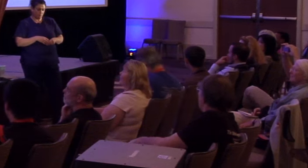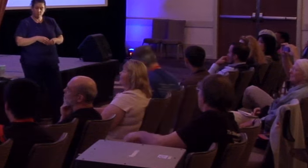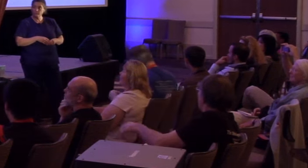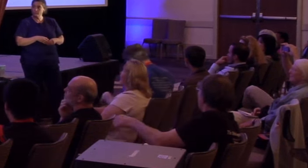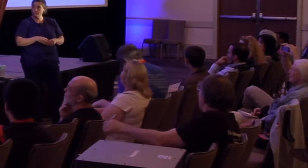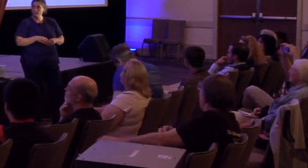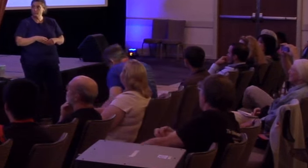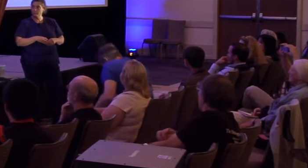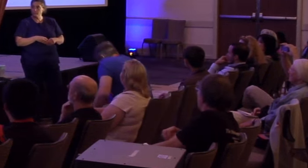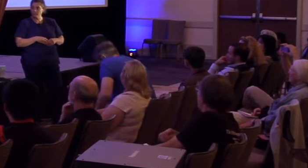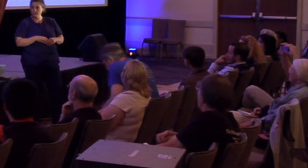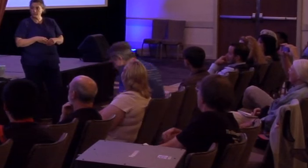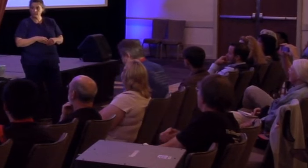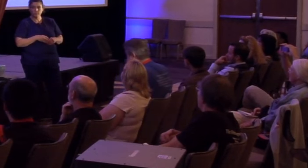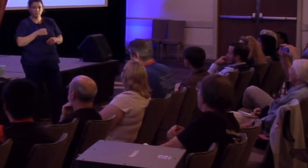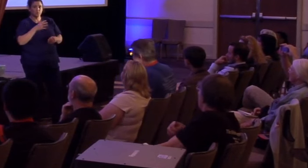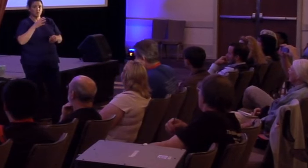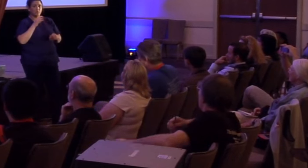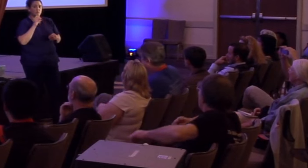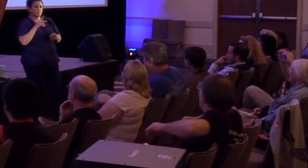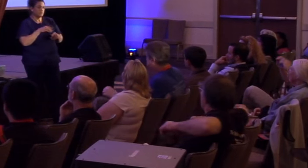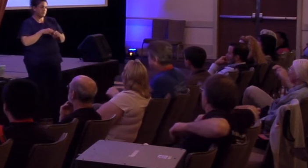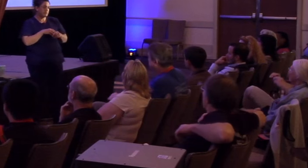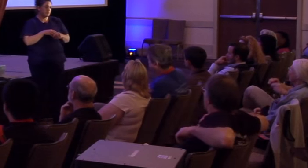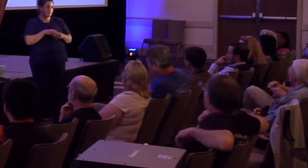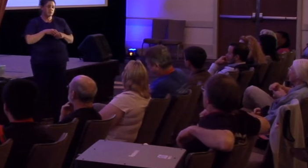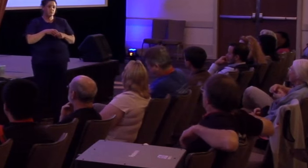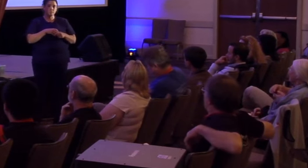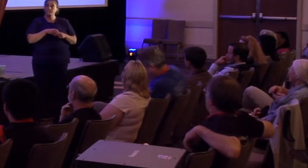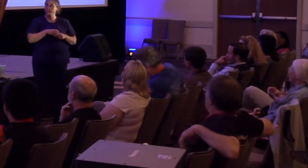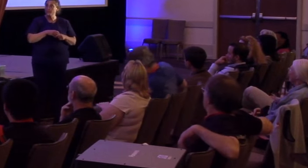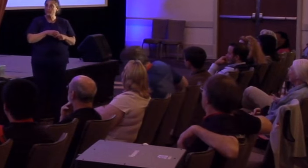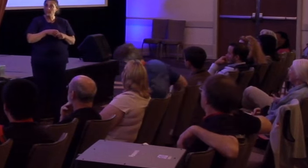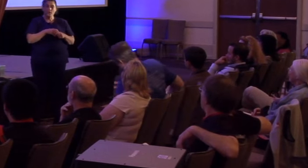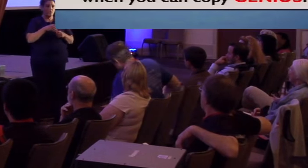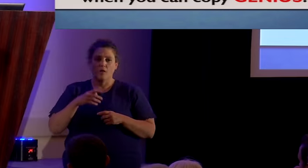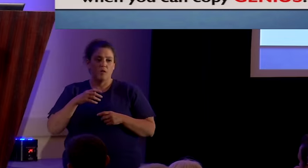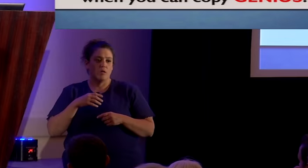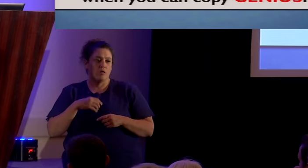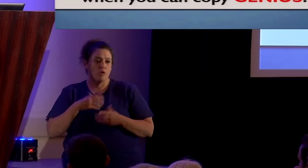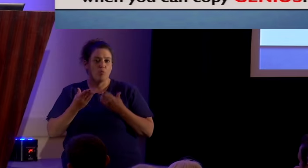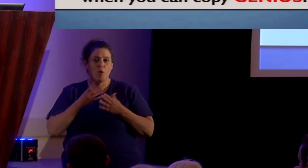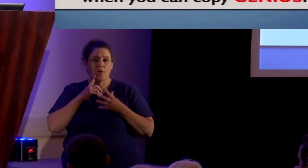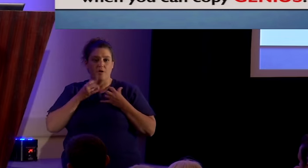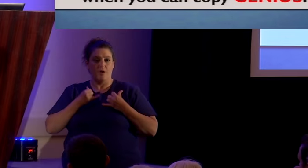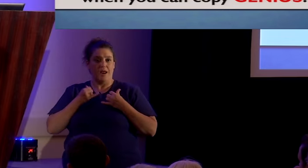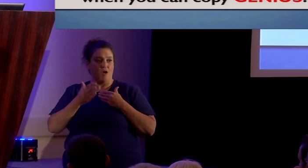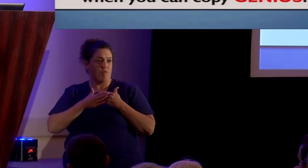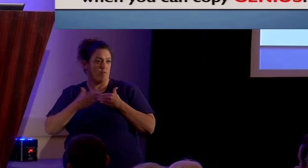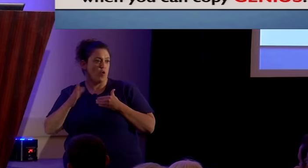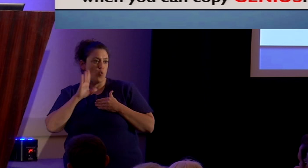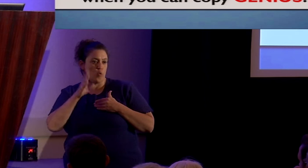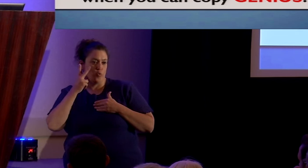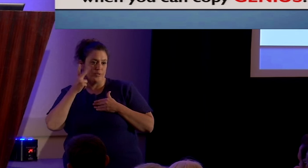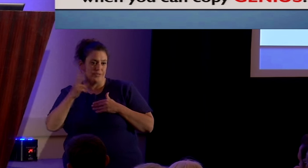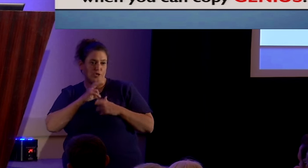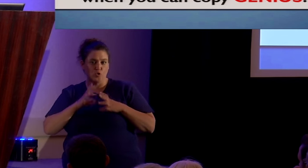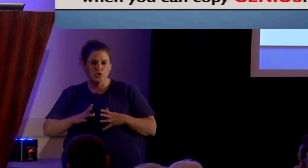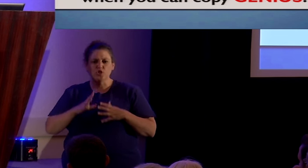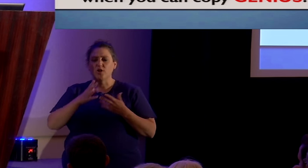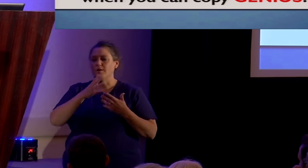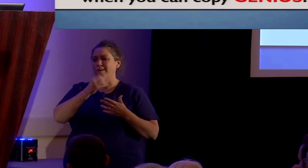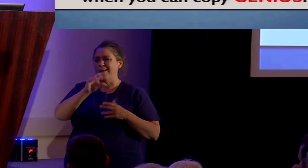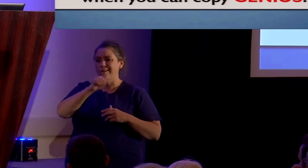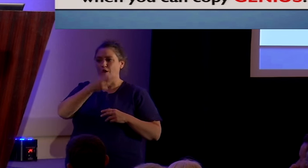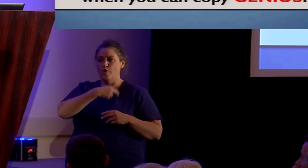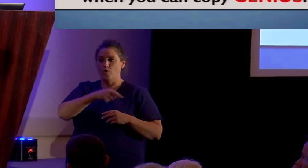In closing, my friends, time and time again, and probably from here for the rest of our lives, we will see religion, Christianity, and other religions